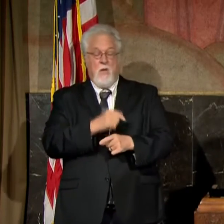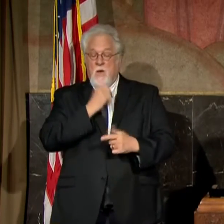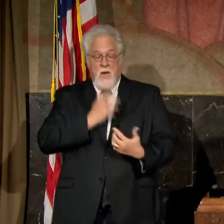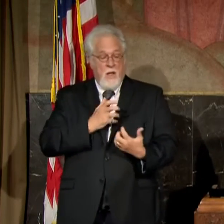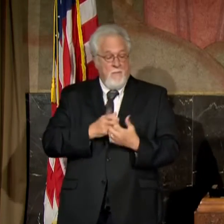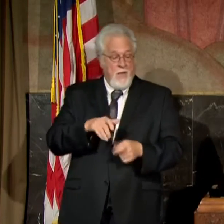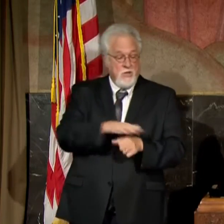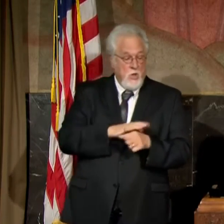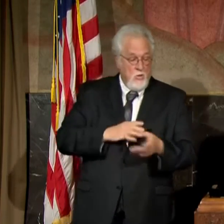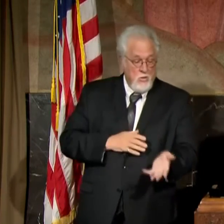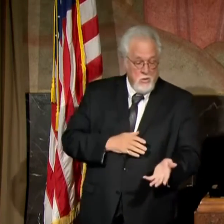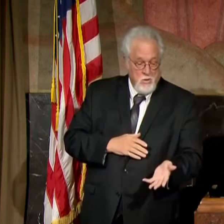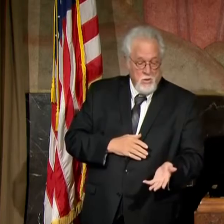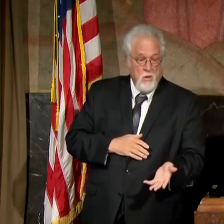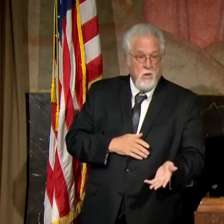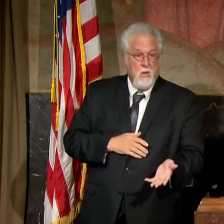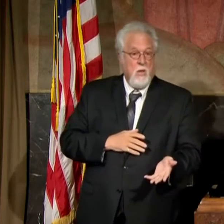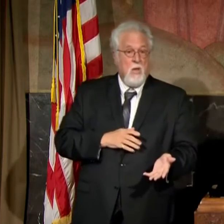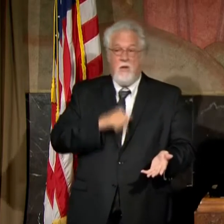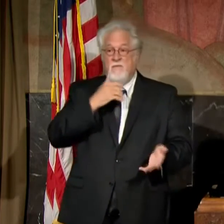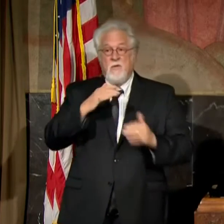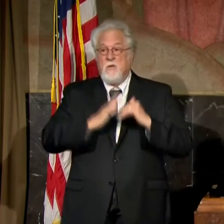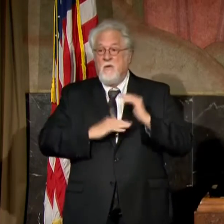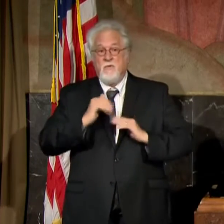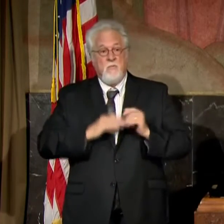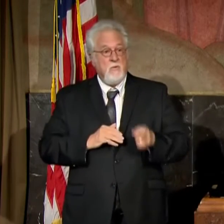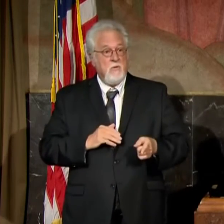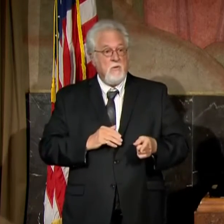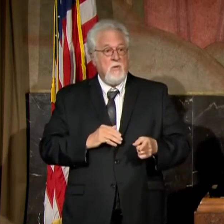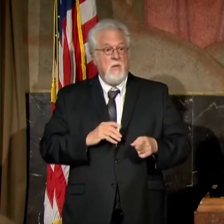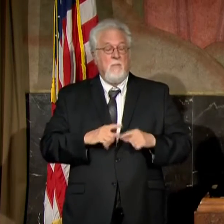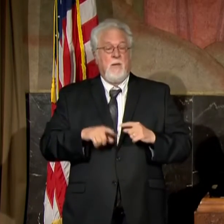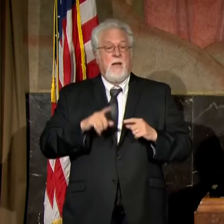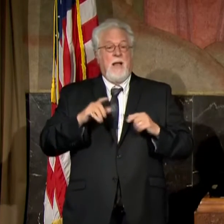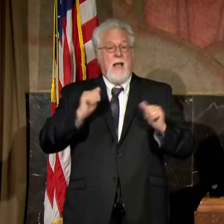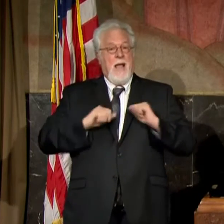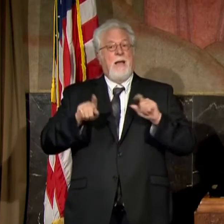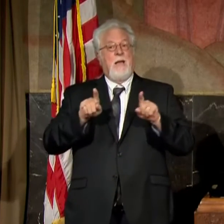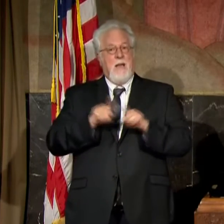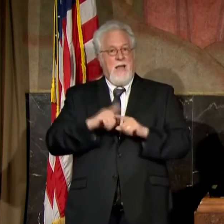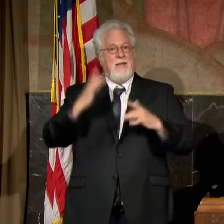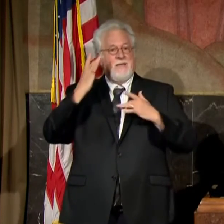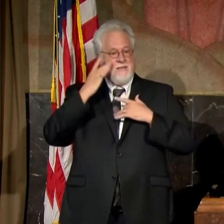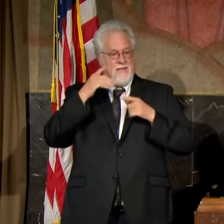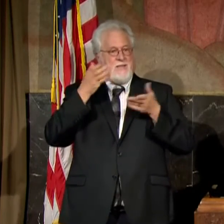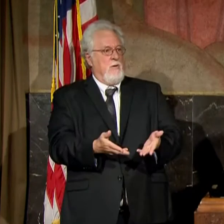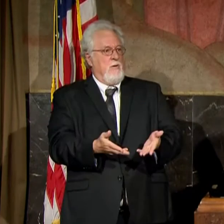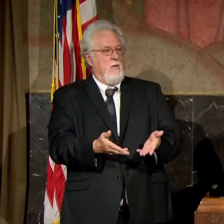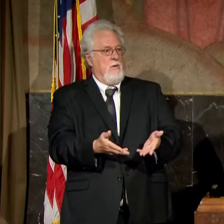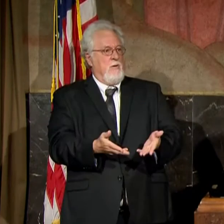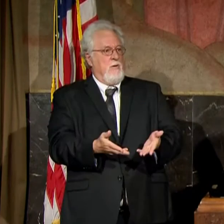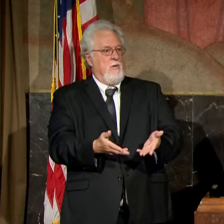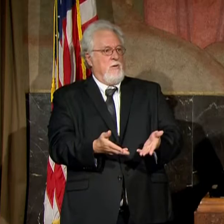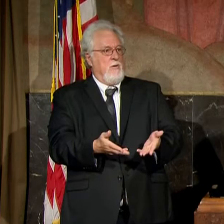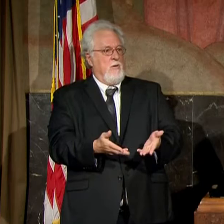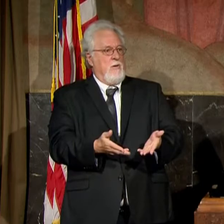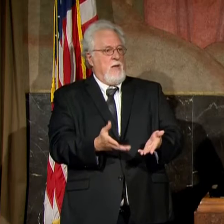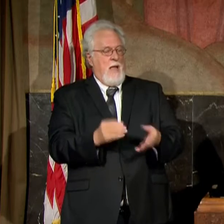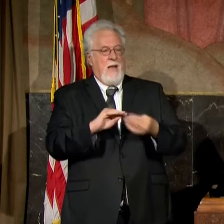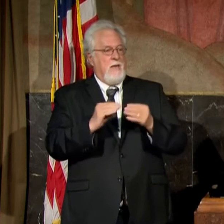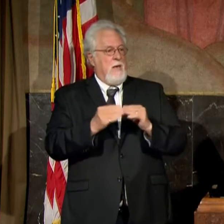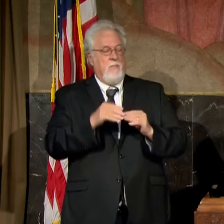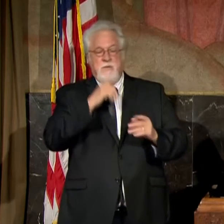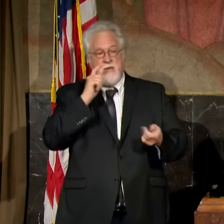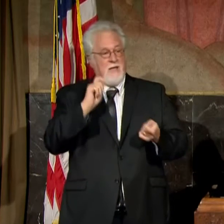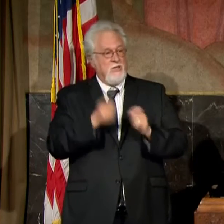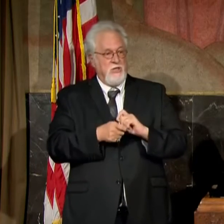what local people have, and they don't feel comfortable, but they need to act like this disease is in the community. It's not